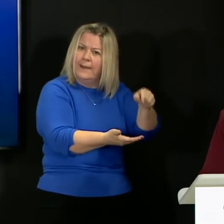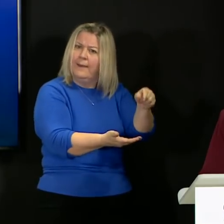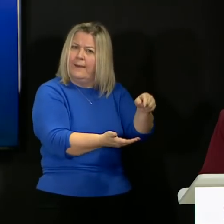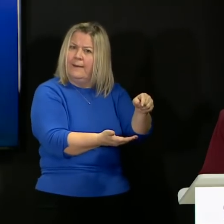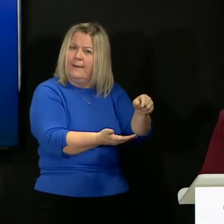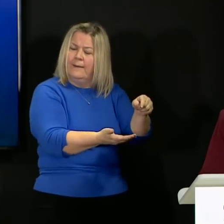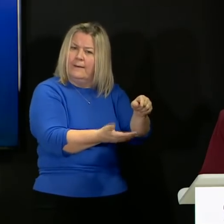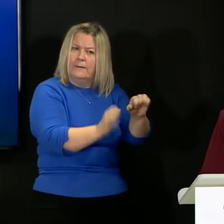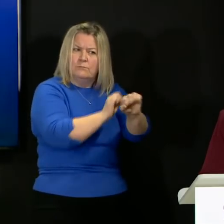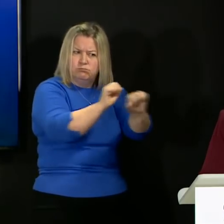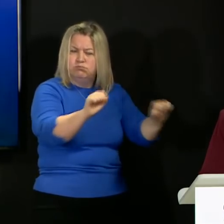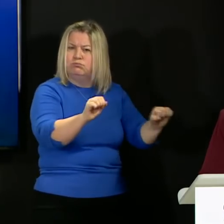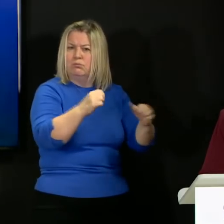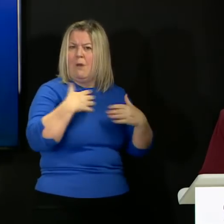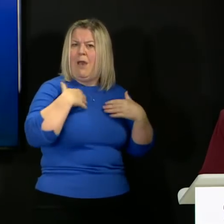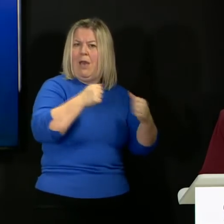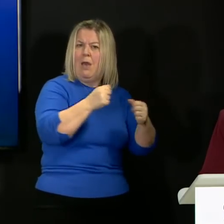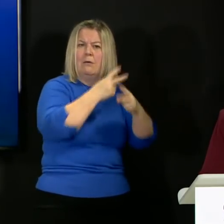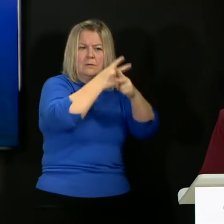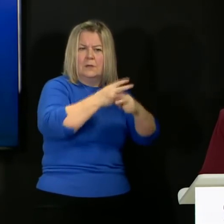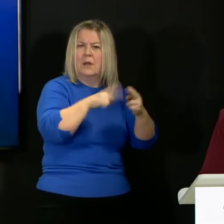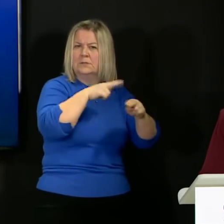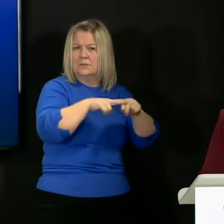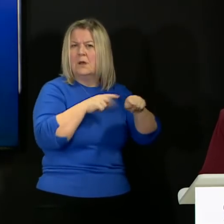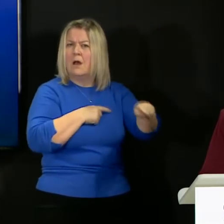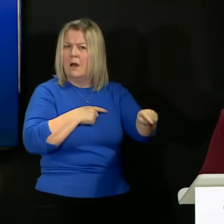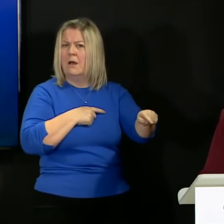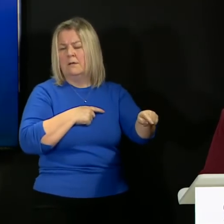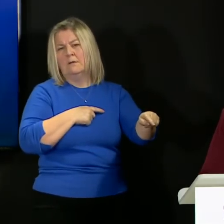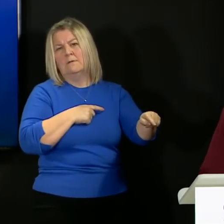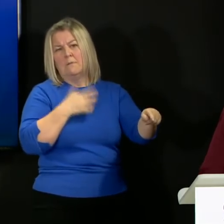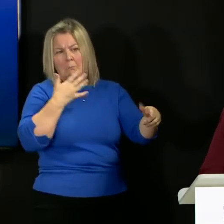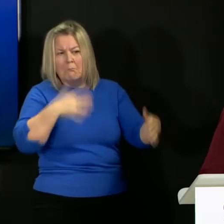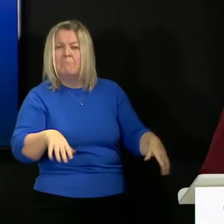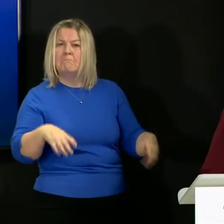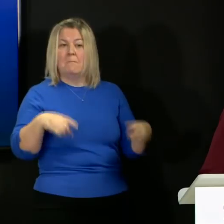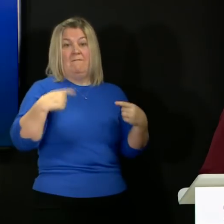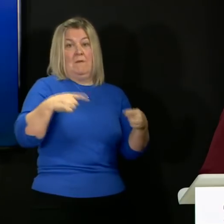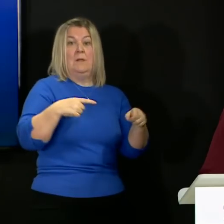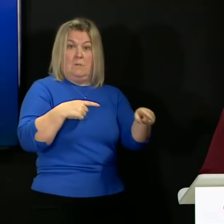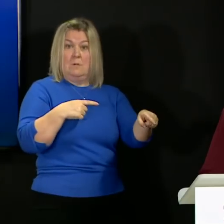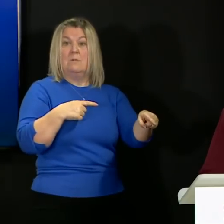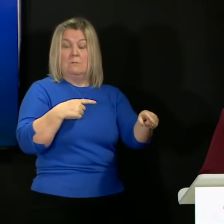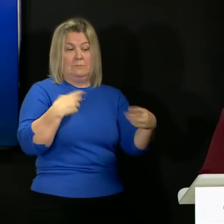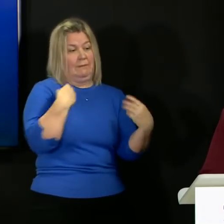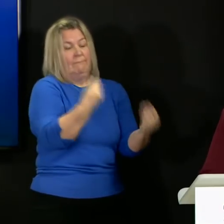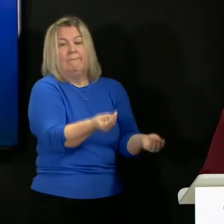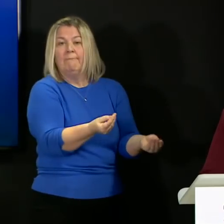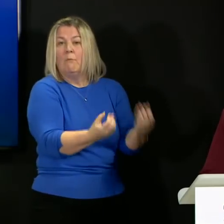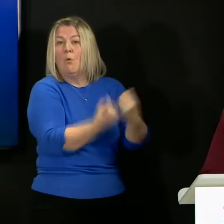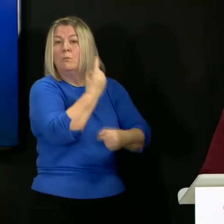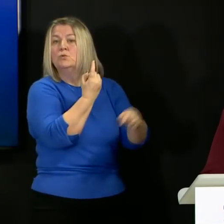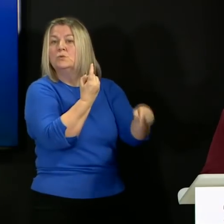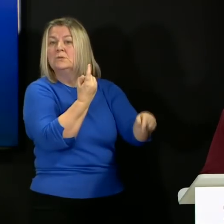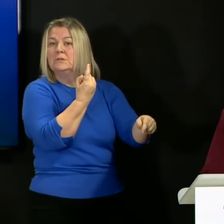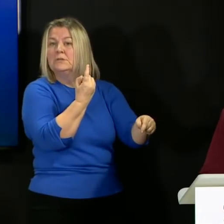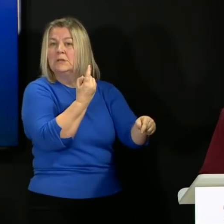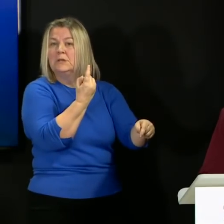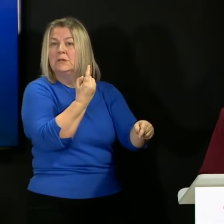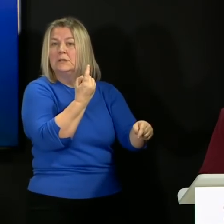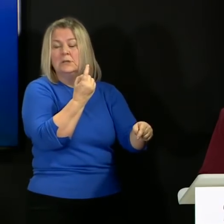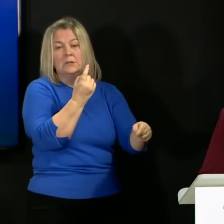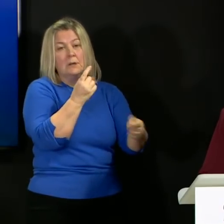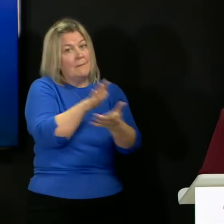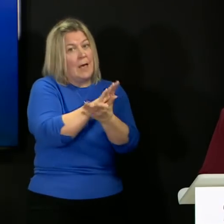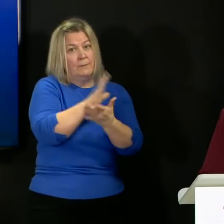important to them. And again, we've made it available where you can access that, but very happy to repeat that